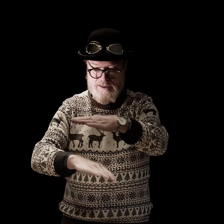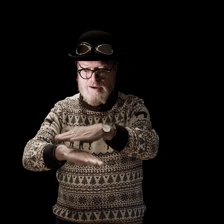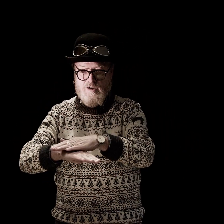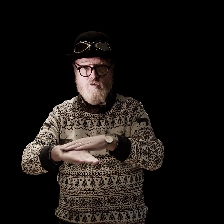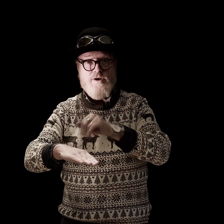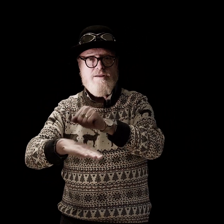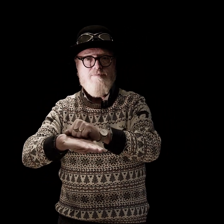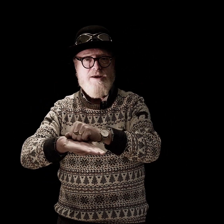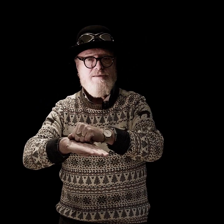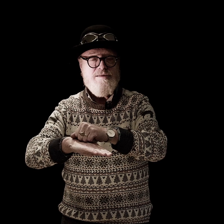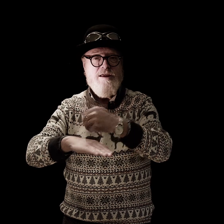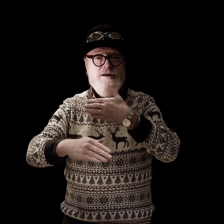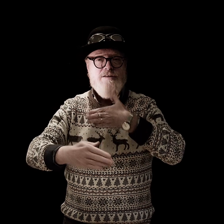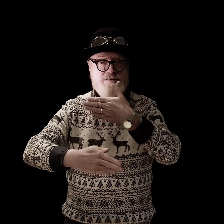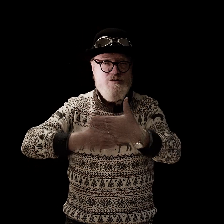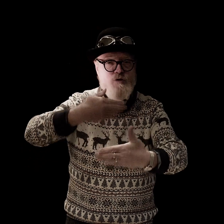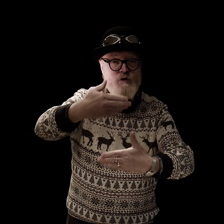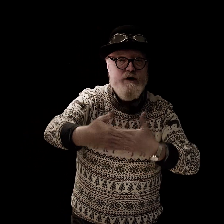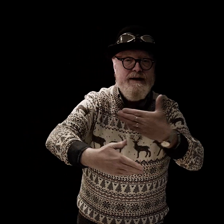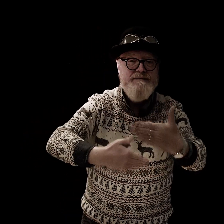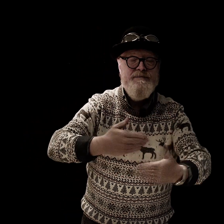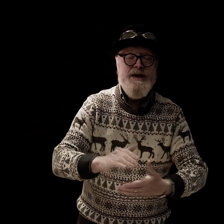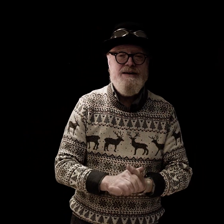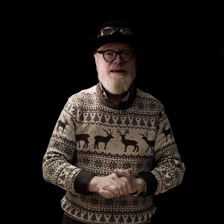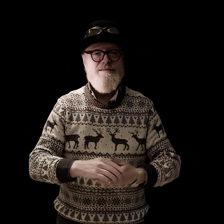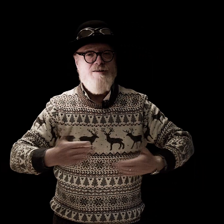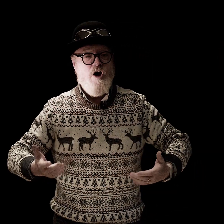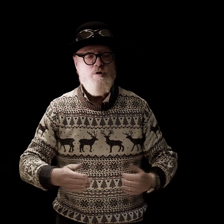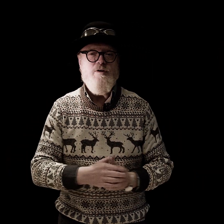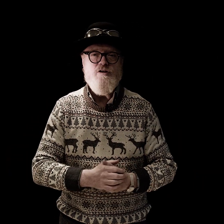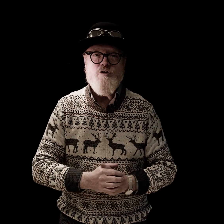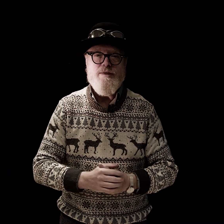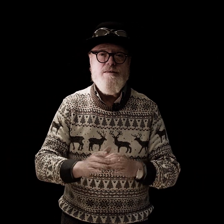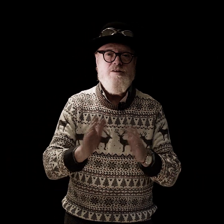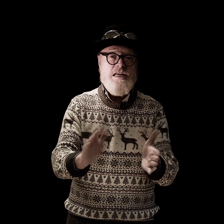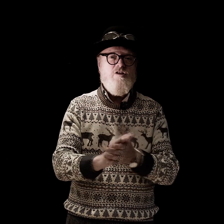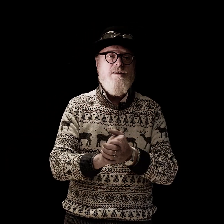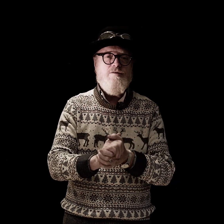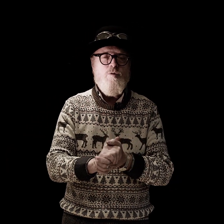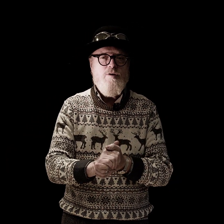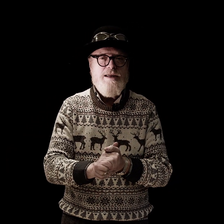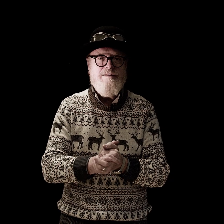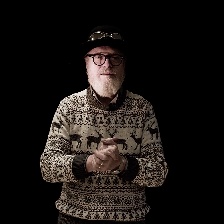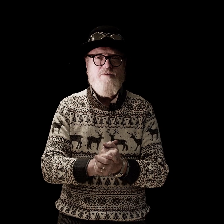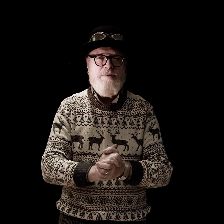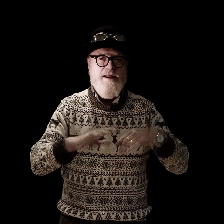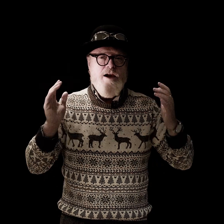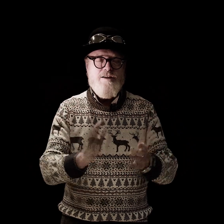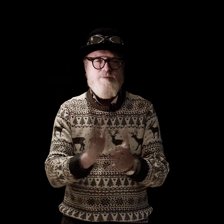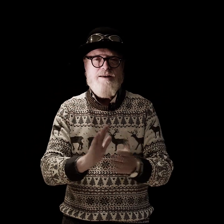Christmas story okay so I hope you're enjoying this and teaching this to all your kids in the family and spreading